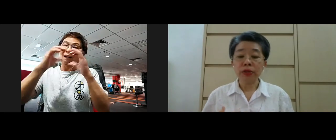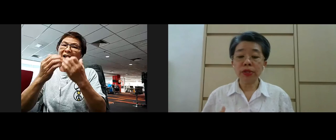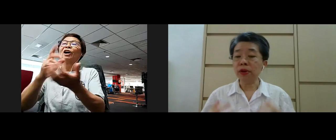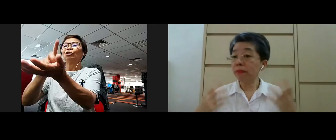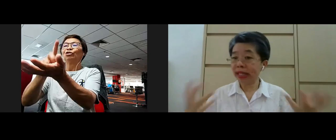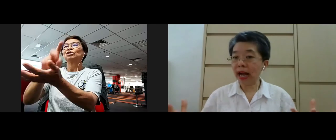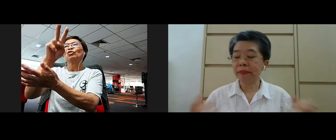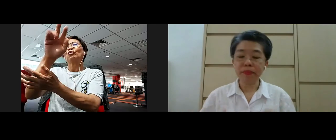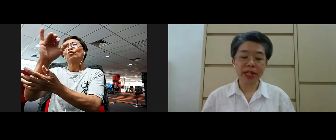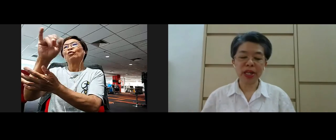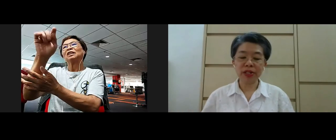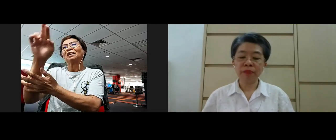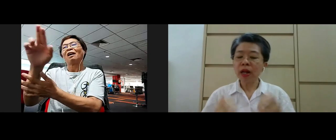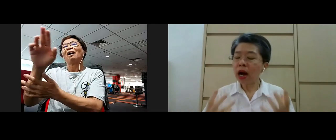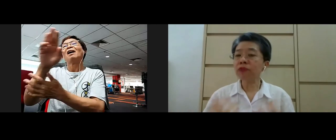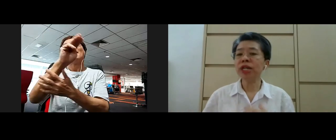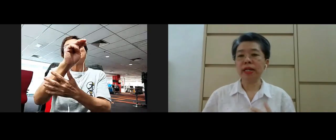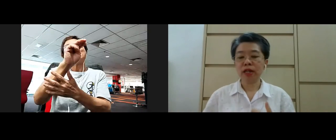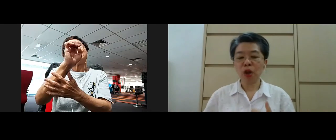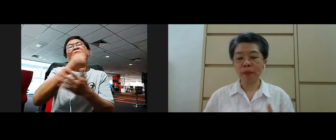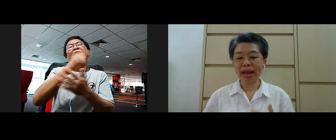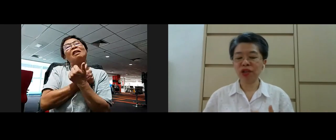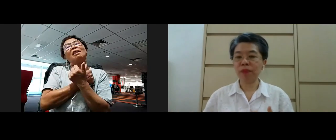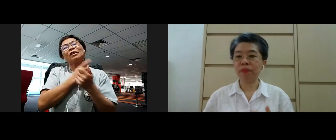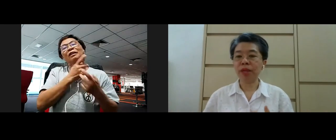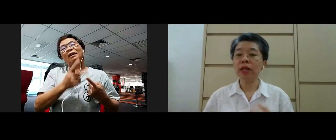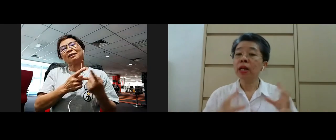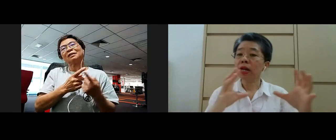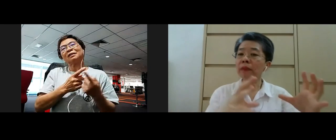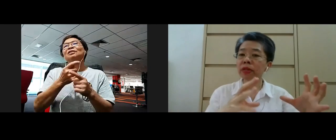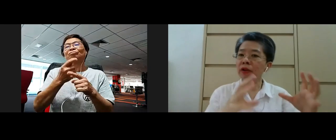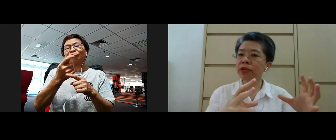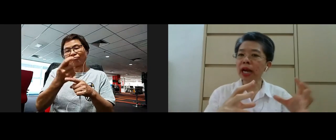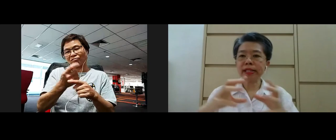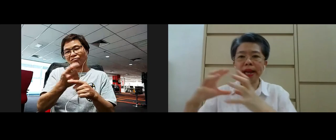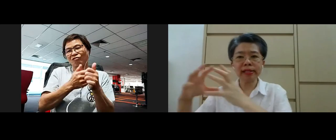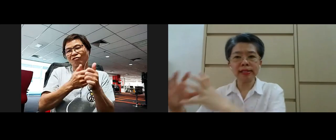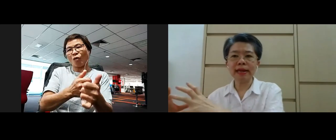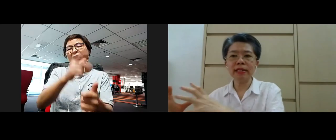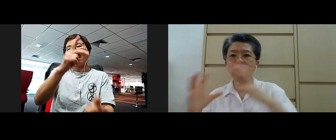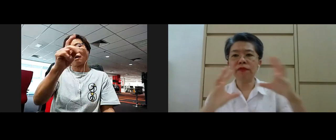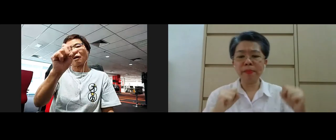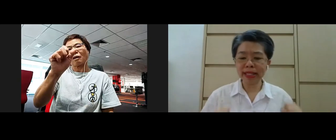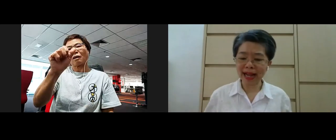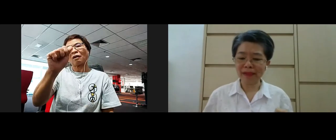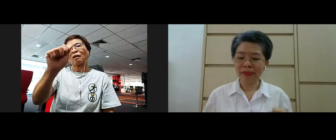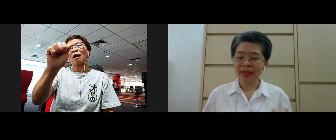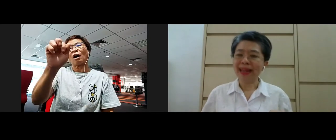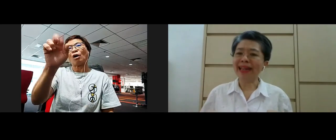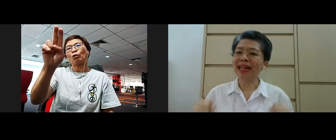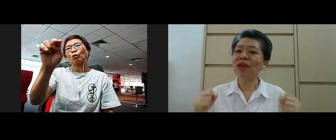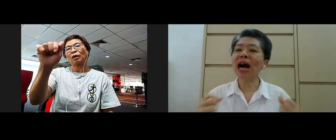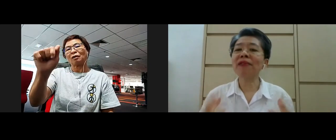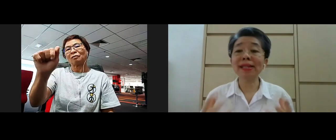so metta practice karuna compassion yeah karuna is an extended from metta